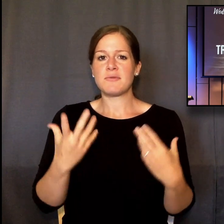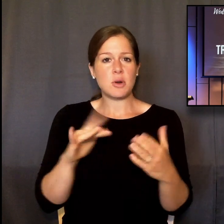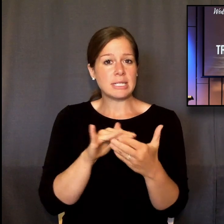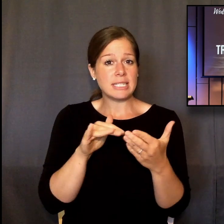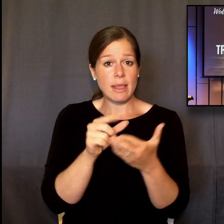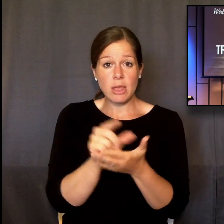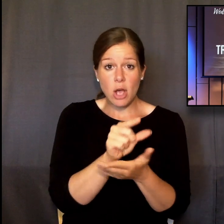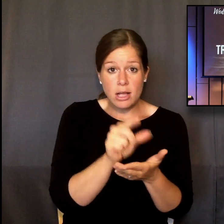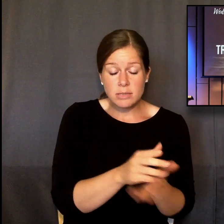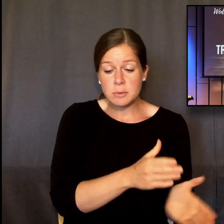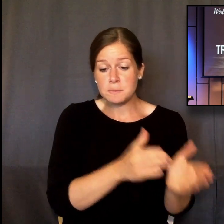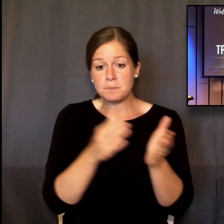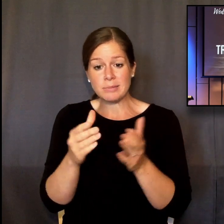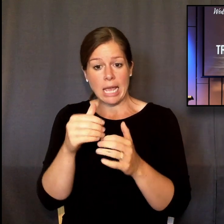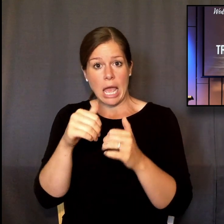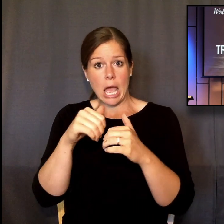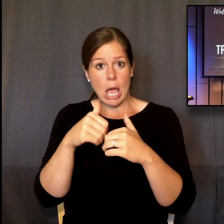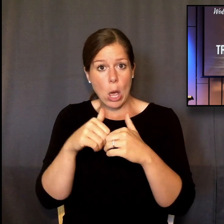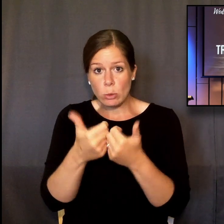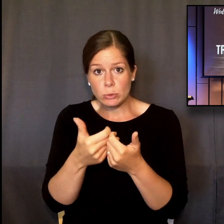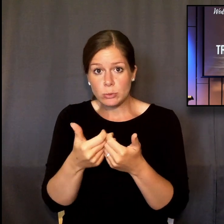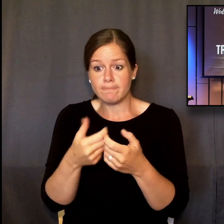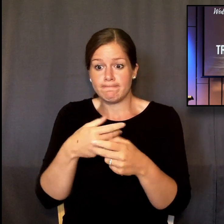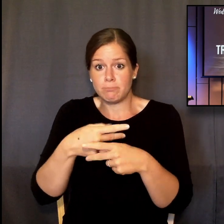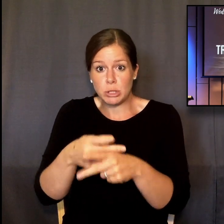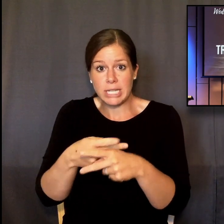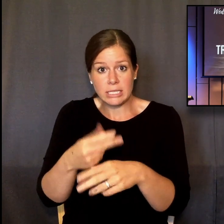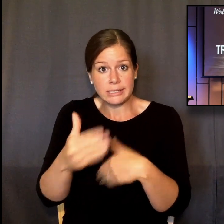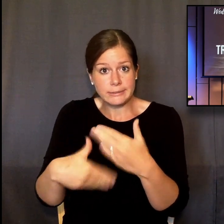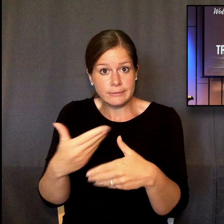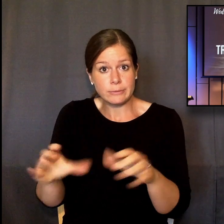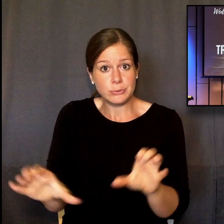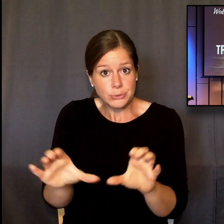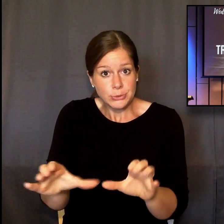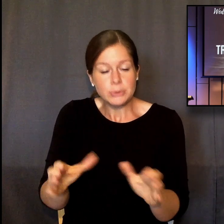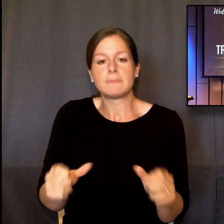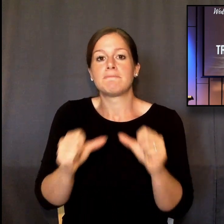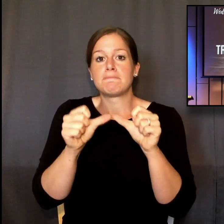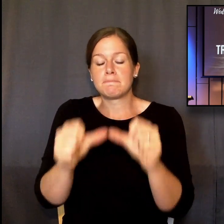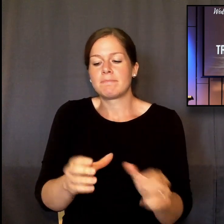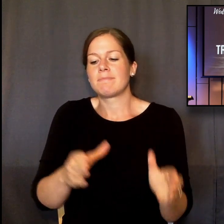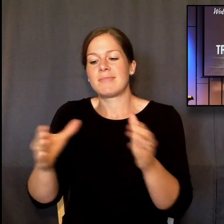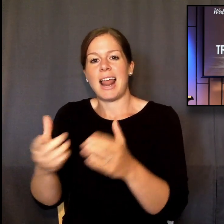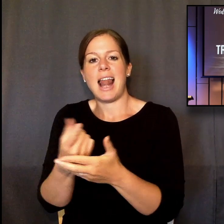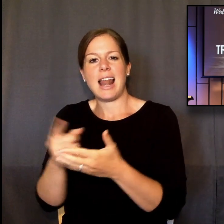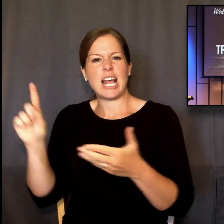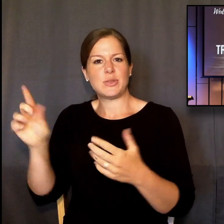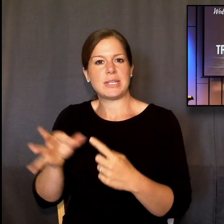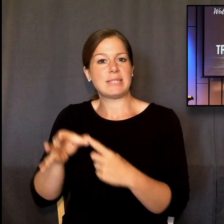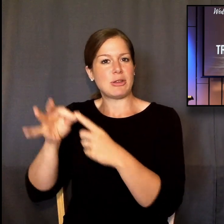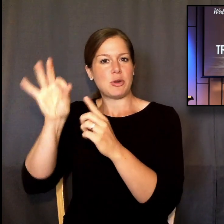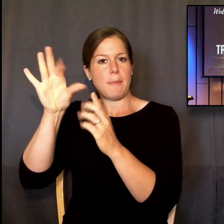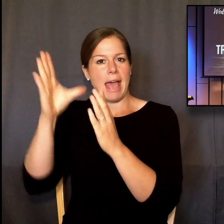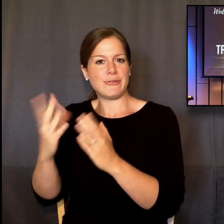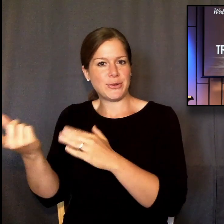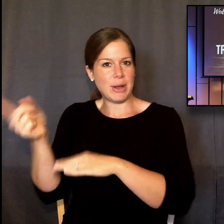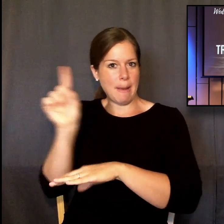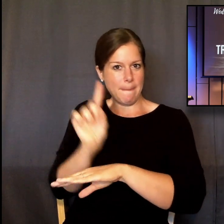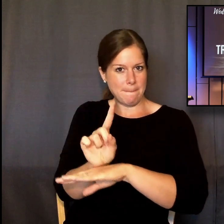we've looked at productive. Last week we had a special message from Dr. Del Husay on attacking anxiety, and I hope all of that has been helpful.